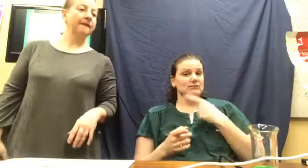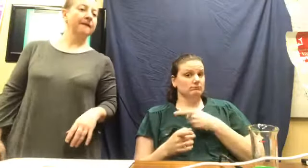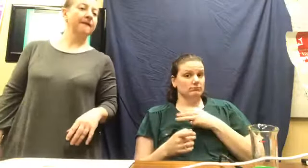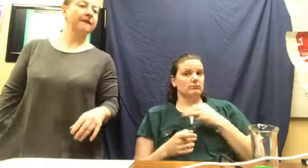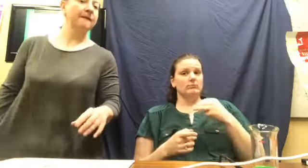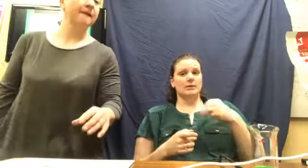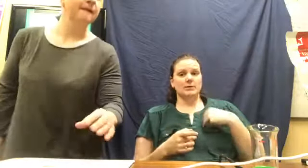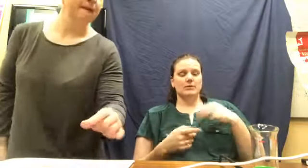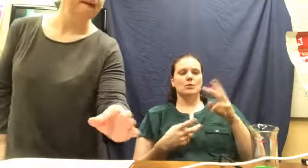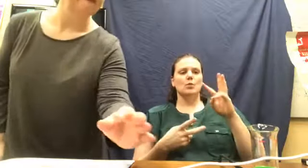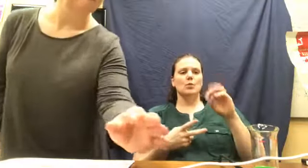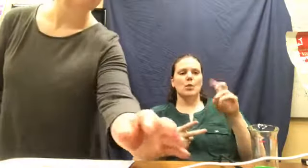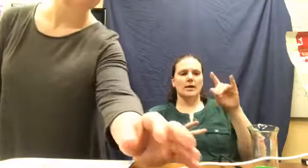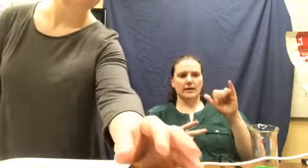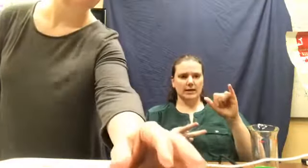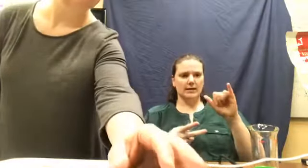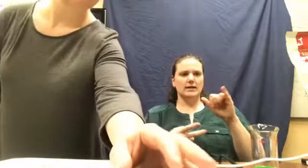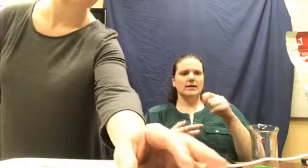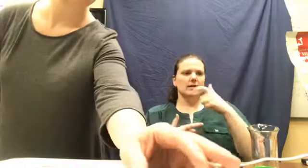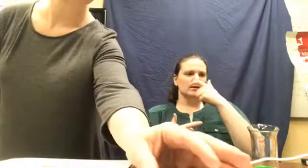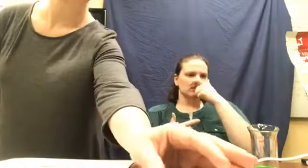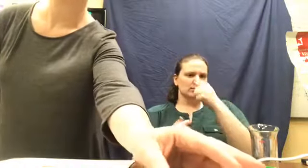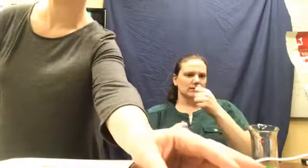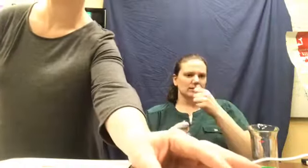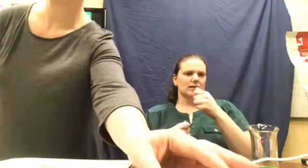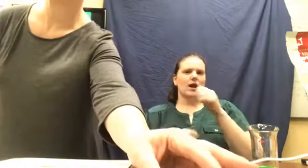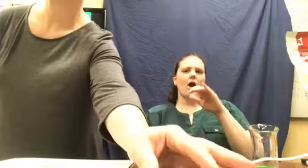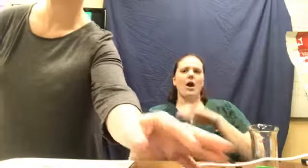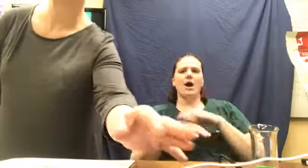is interested in eczema on the hands. Okay. Okay.